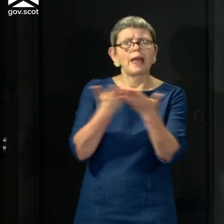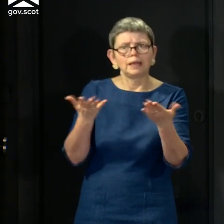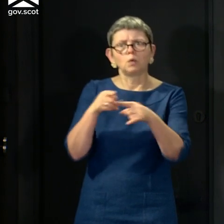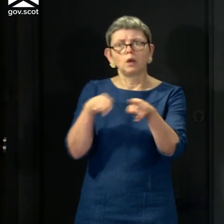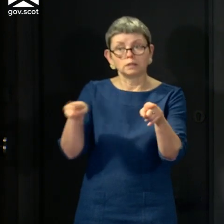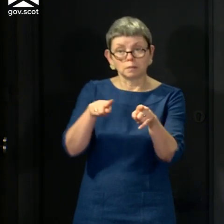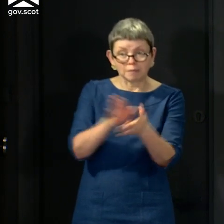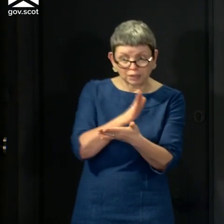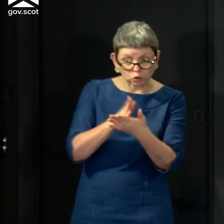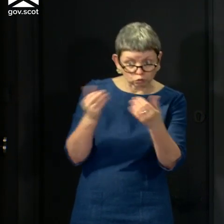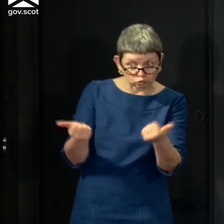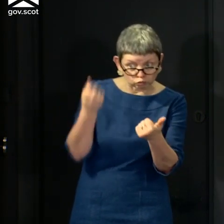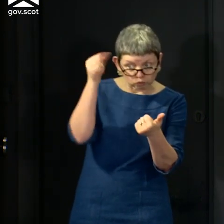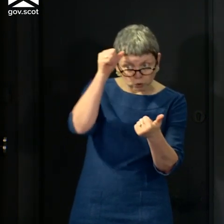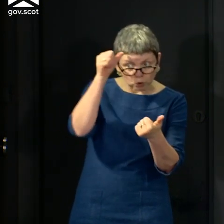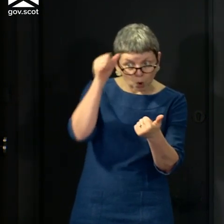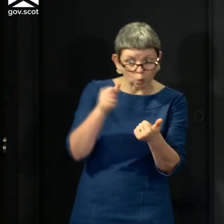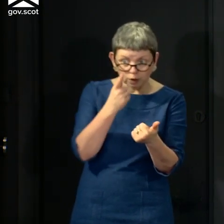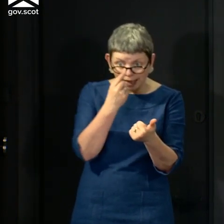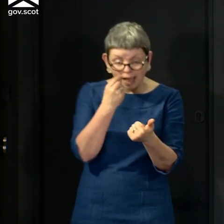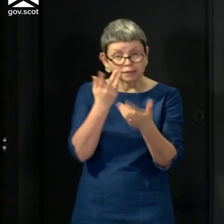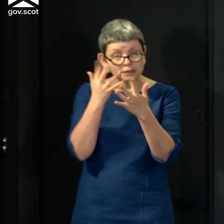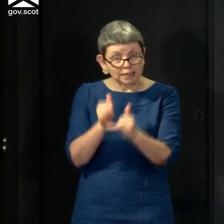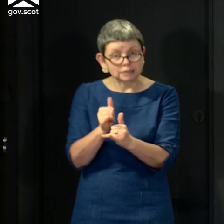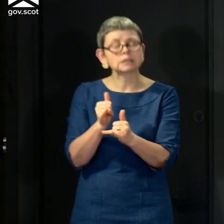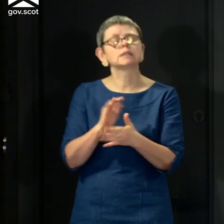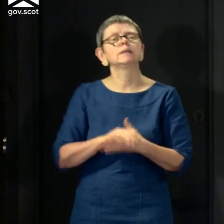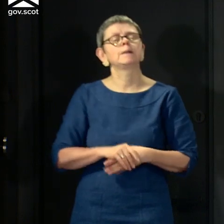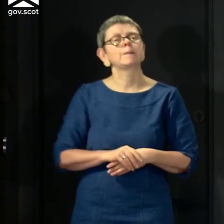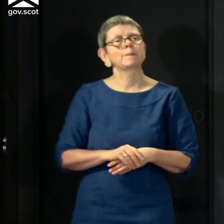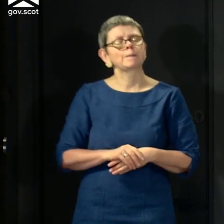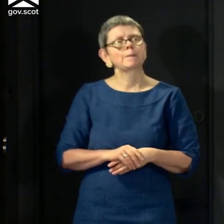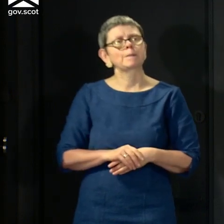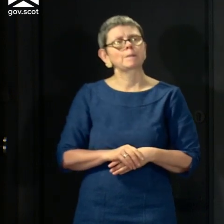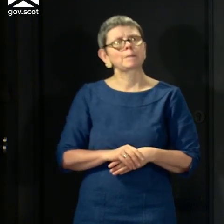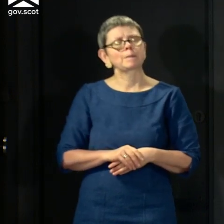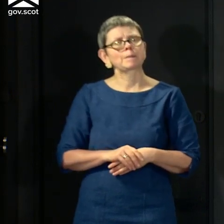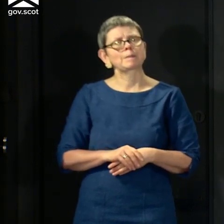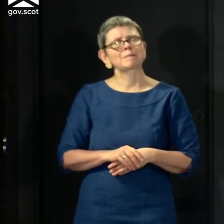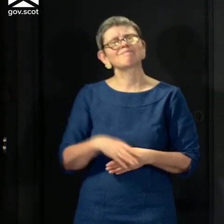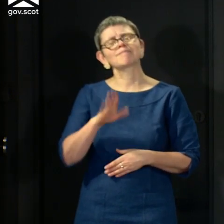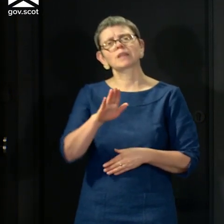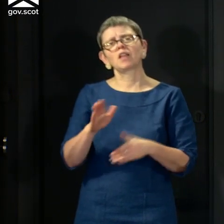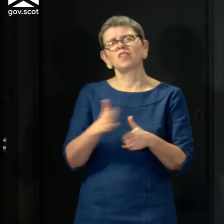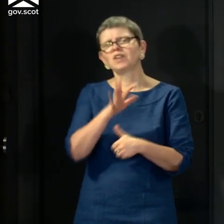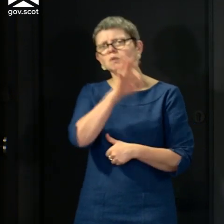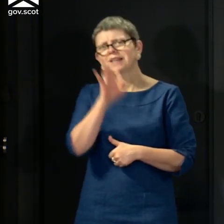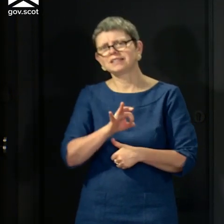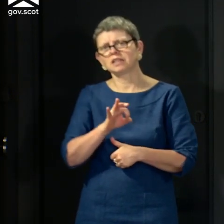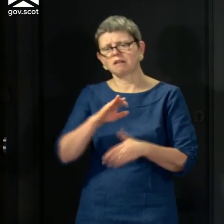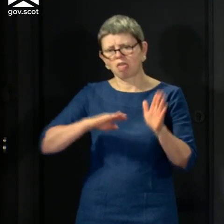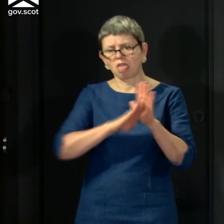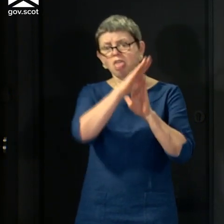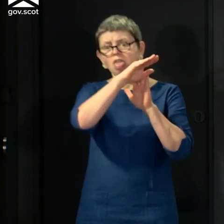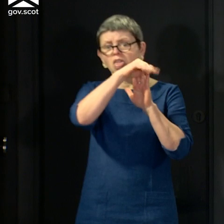sure that there is an understanding of what the current position is. On the first part of your question, I went into some detail about this yesterday.